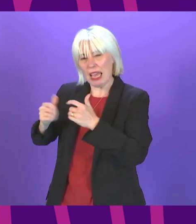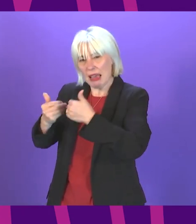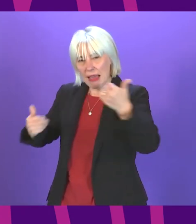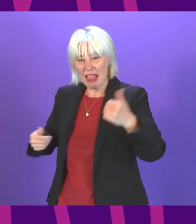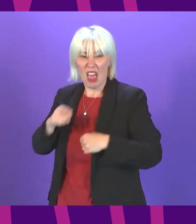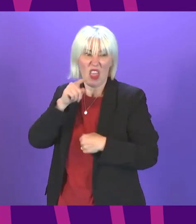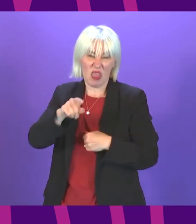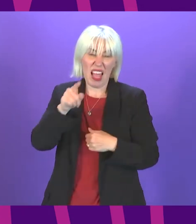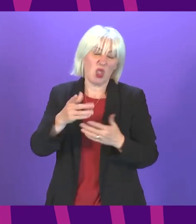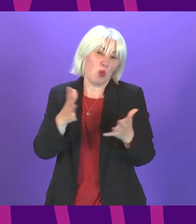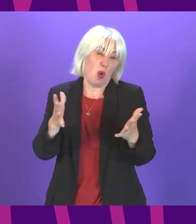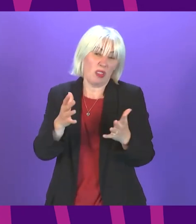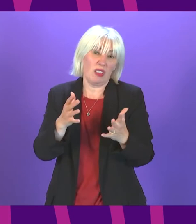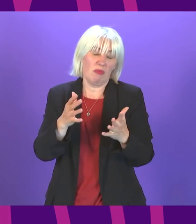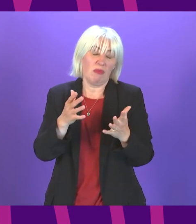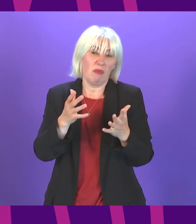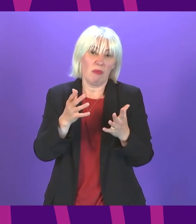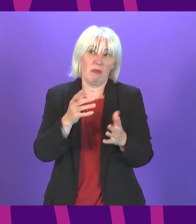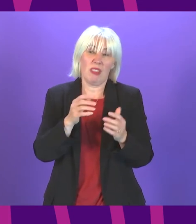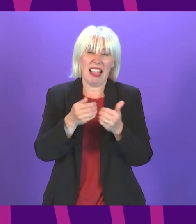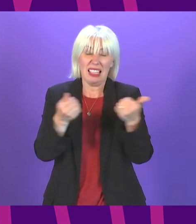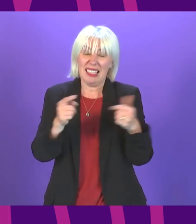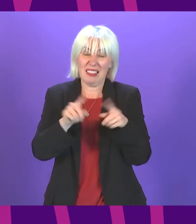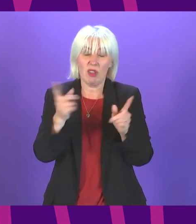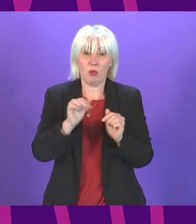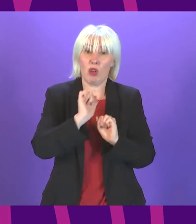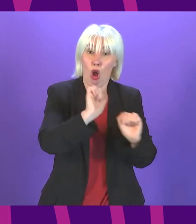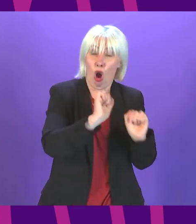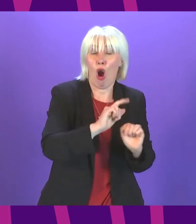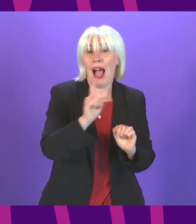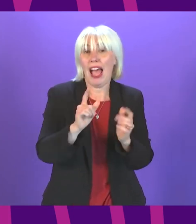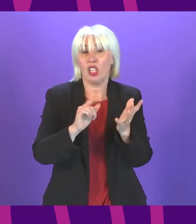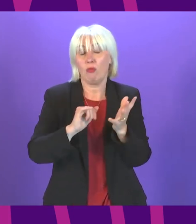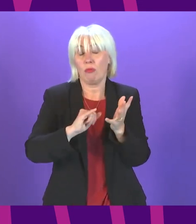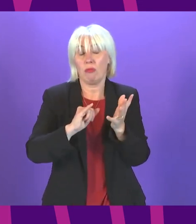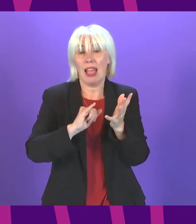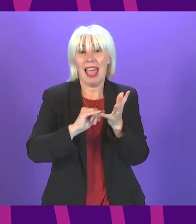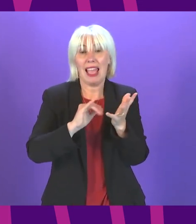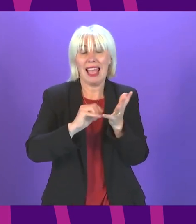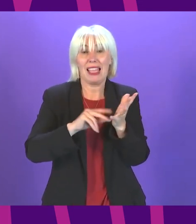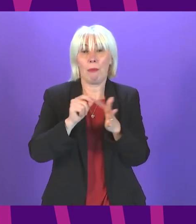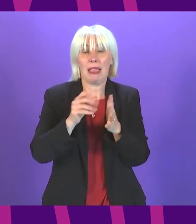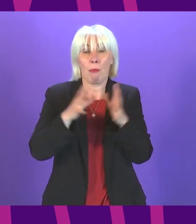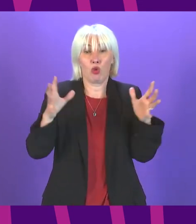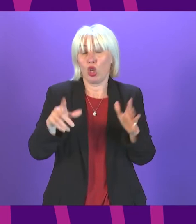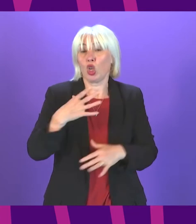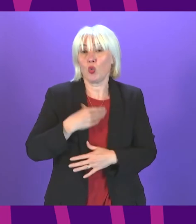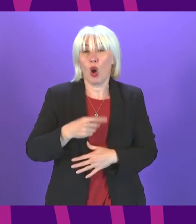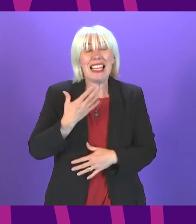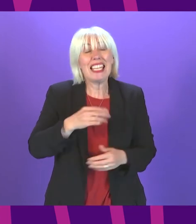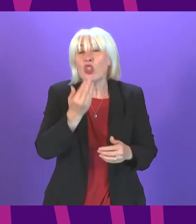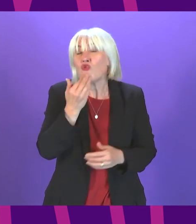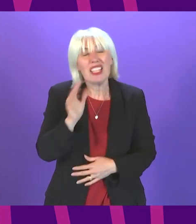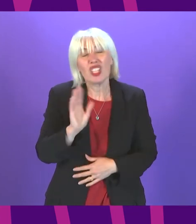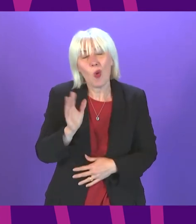her and the SNP majority she craved and expected she didn't really need the Greens to help with that the sad